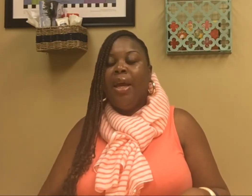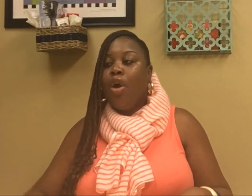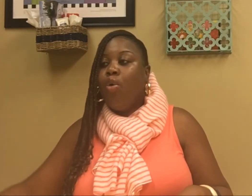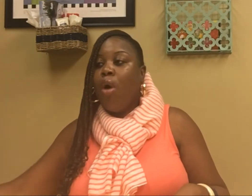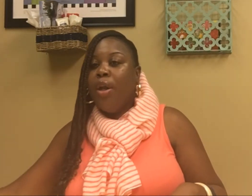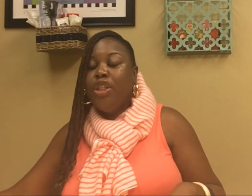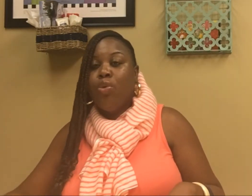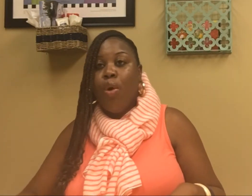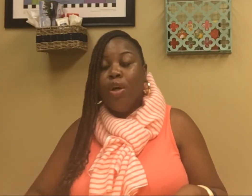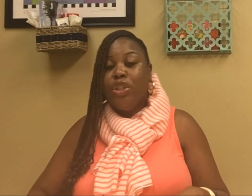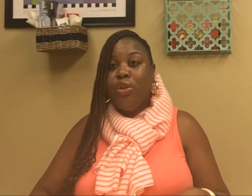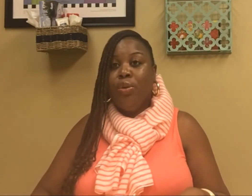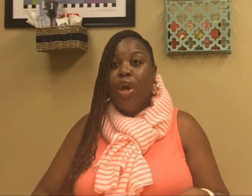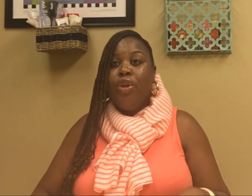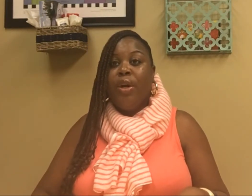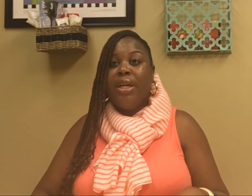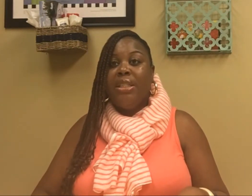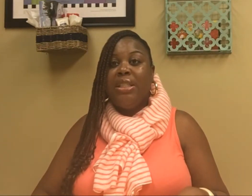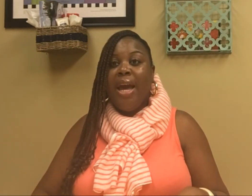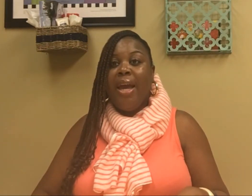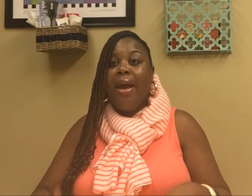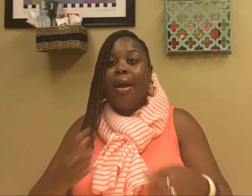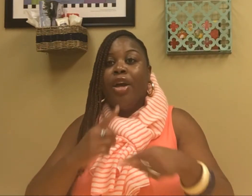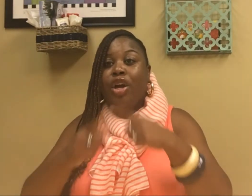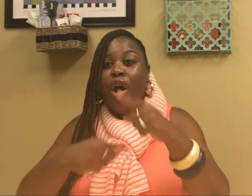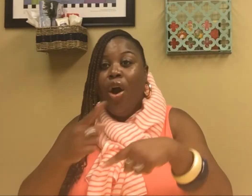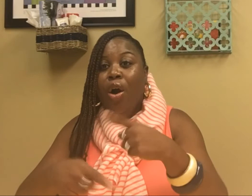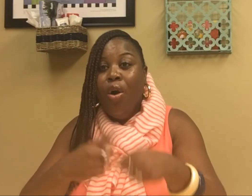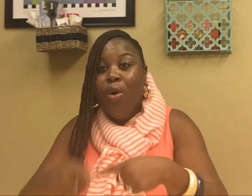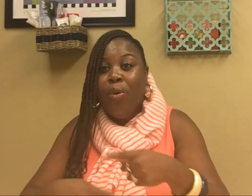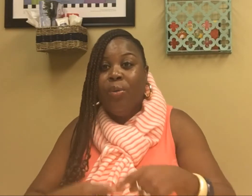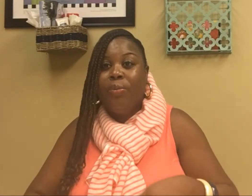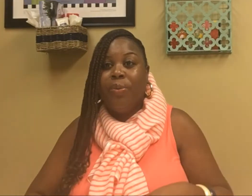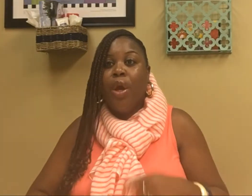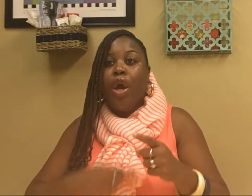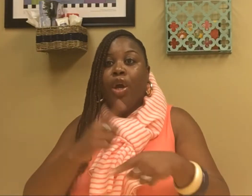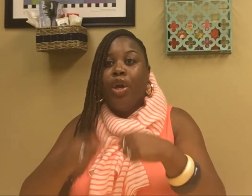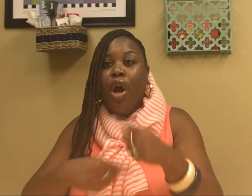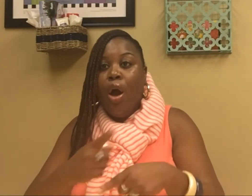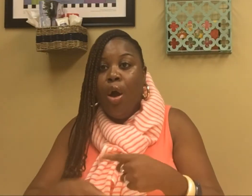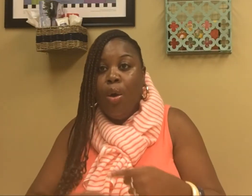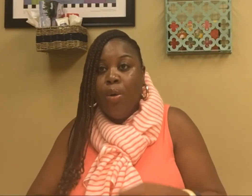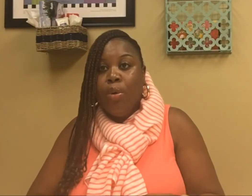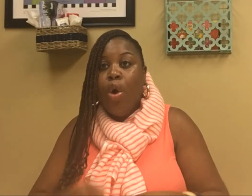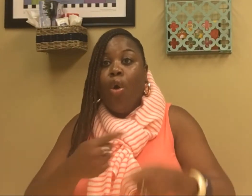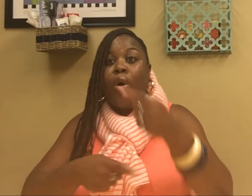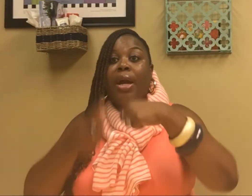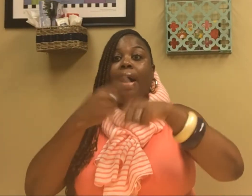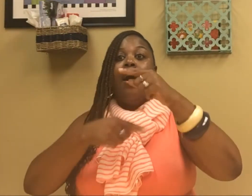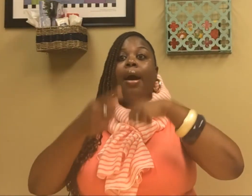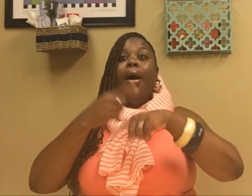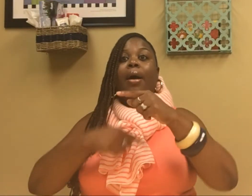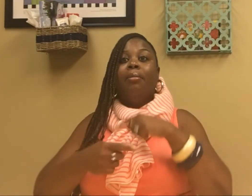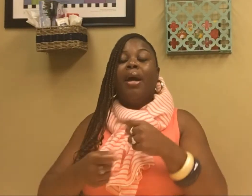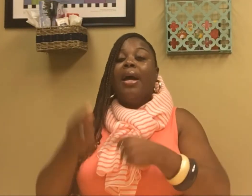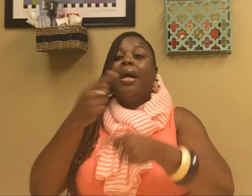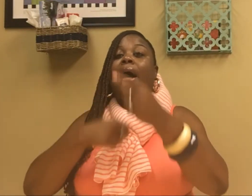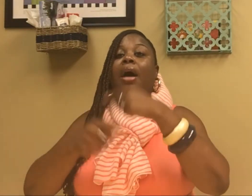crawling towards you. You could say, go, go or come, come